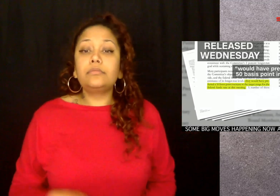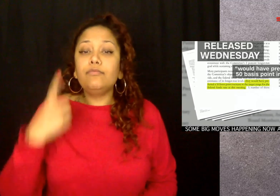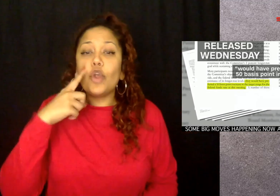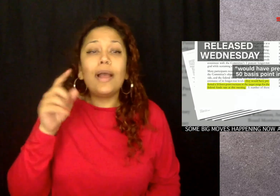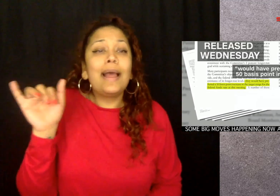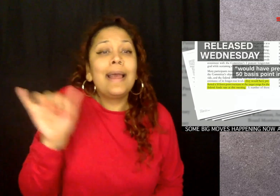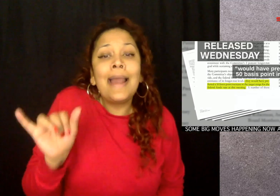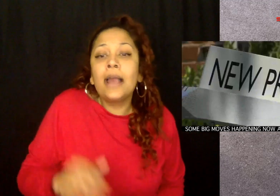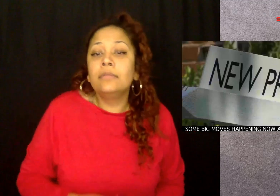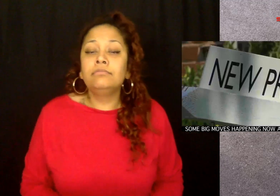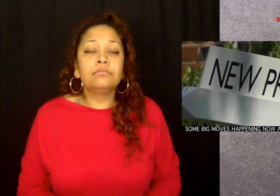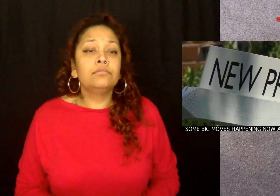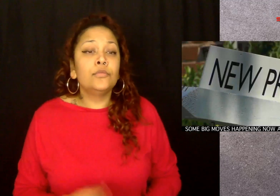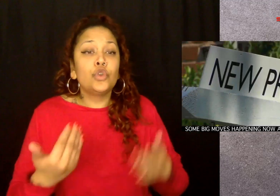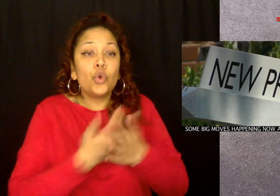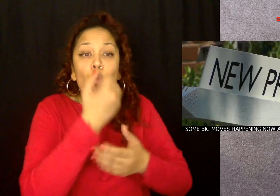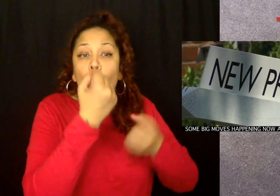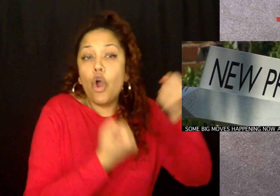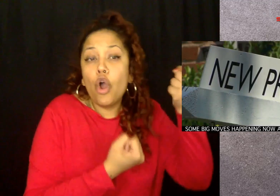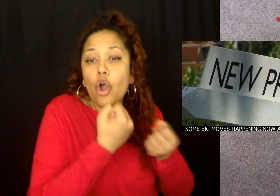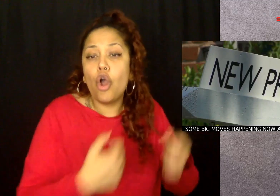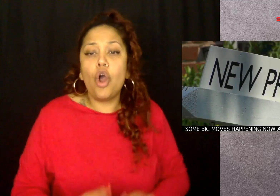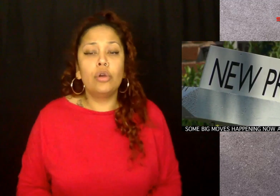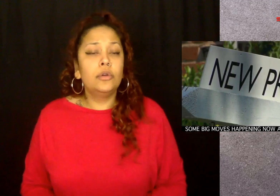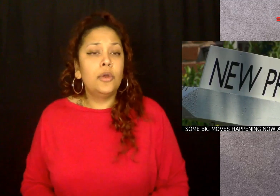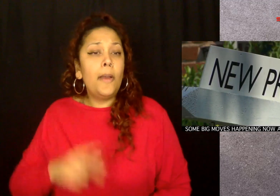That's for things like new cars and personal loans.